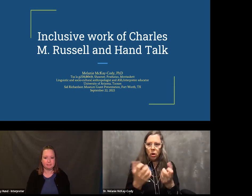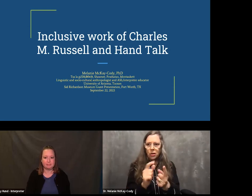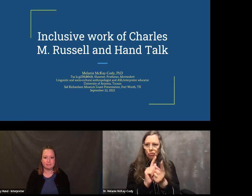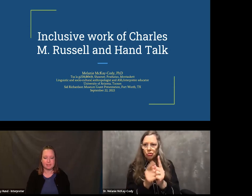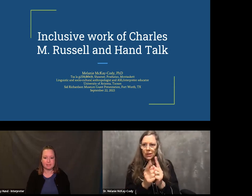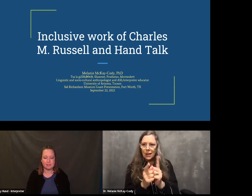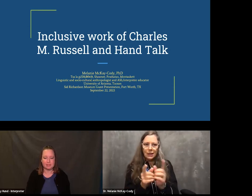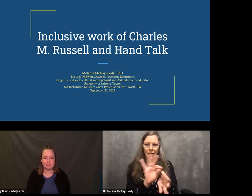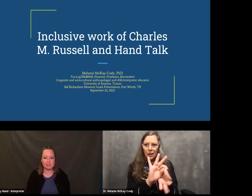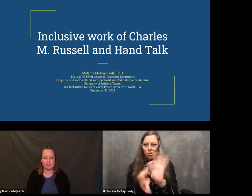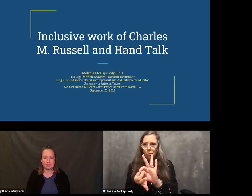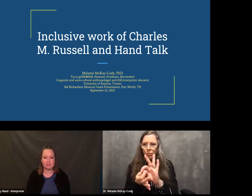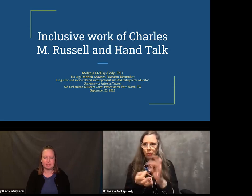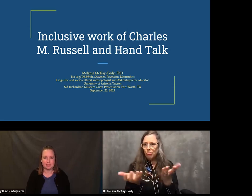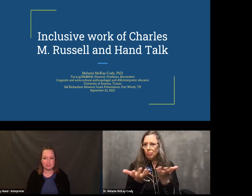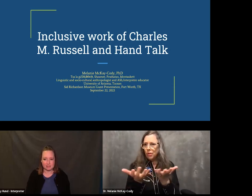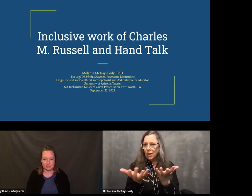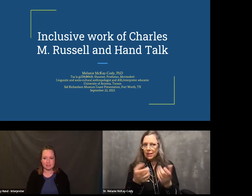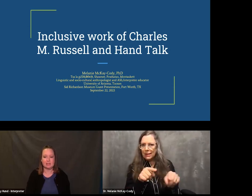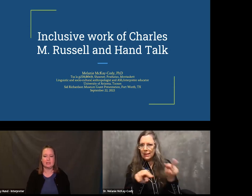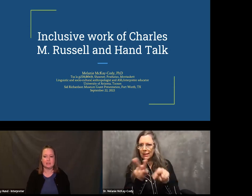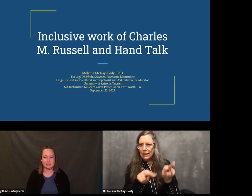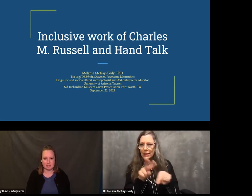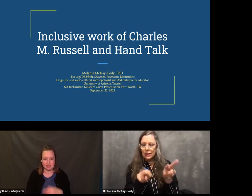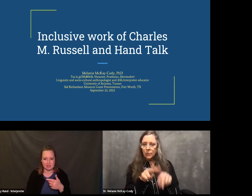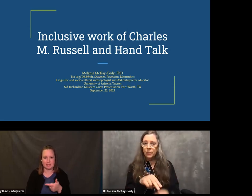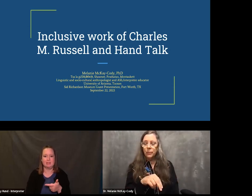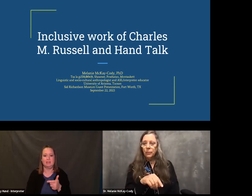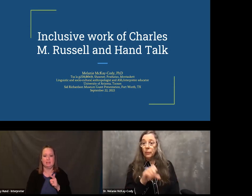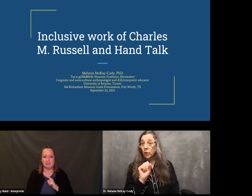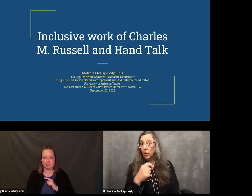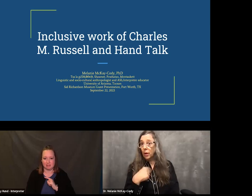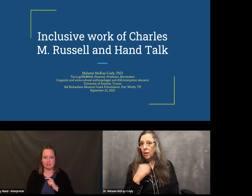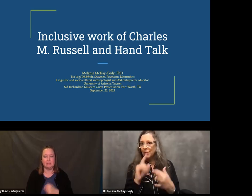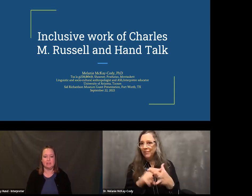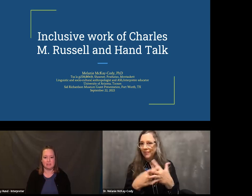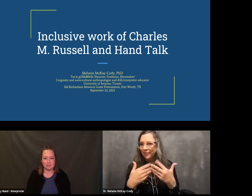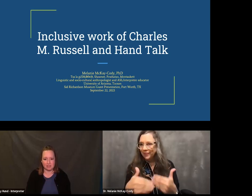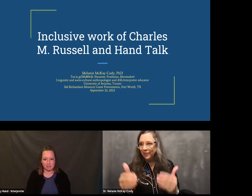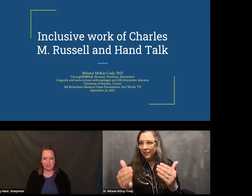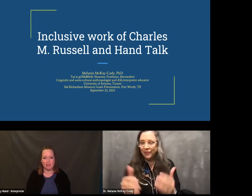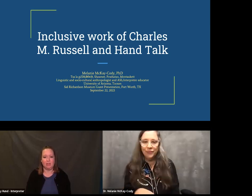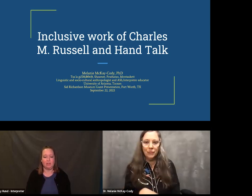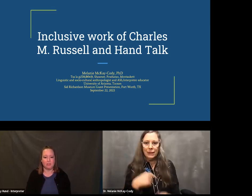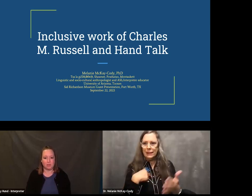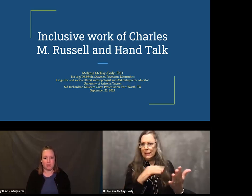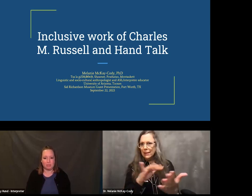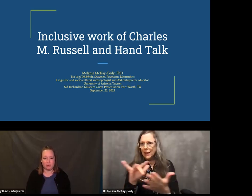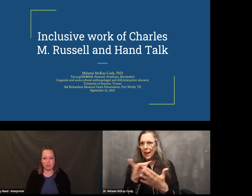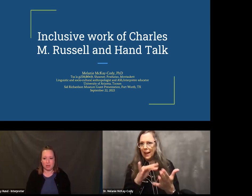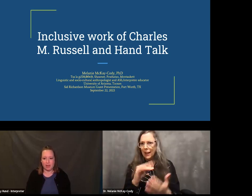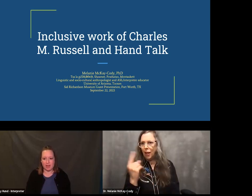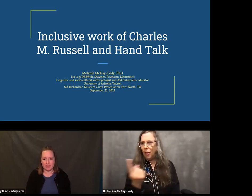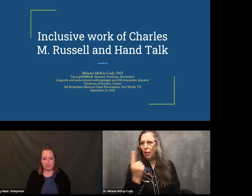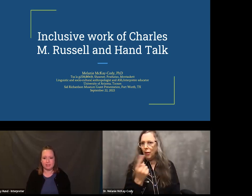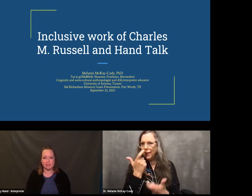I had people submitting paintings who wanted me to look at them and provide interpretations. So,